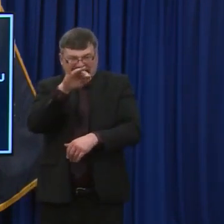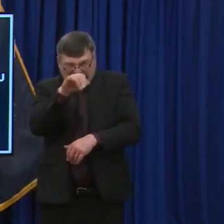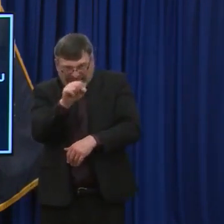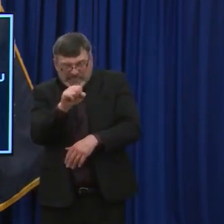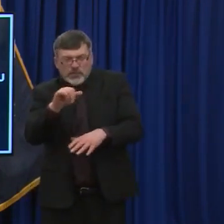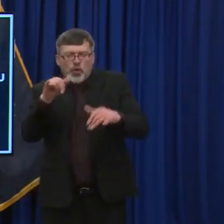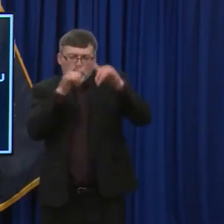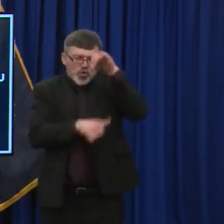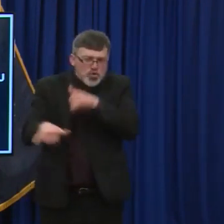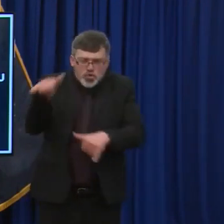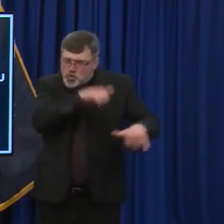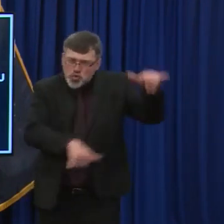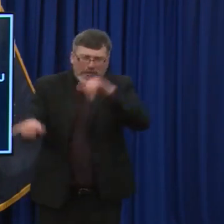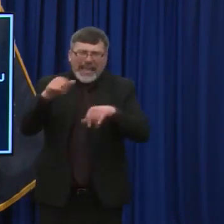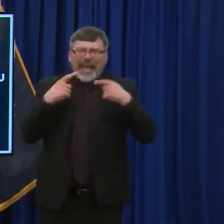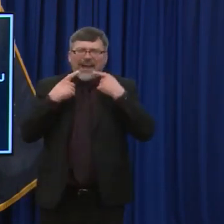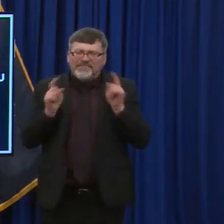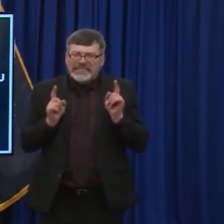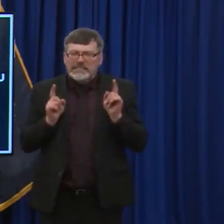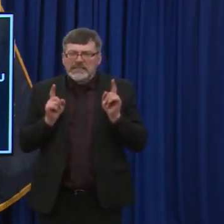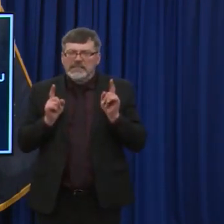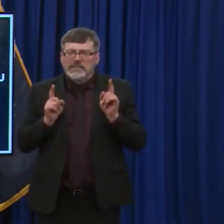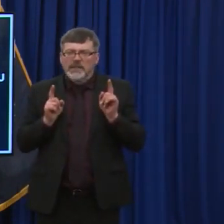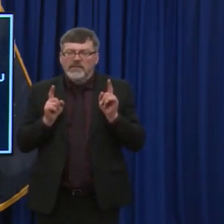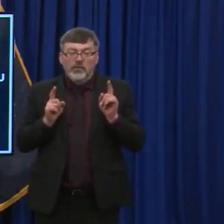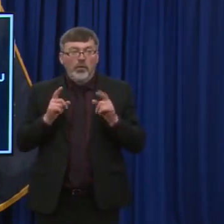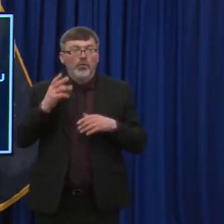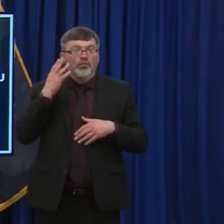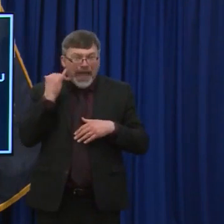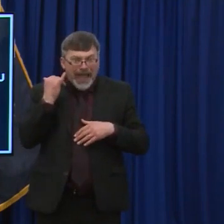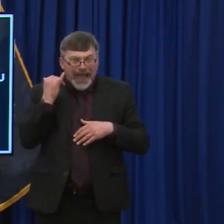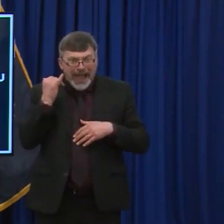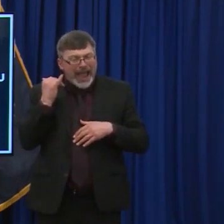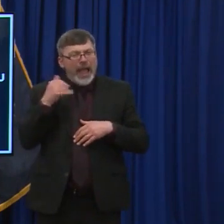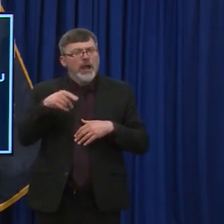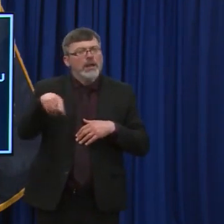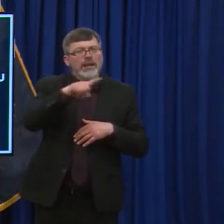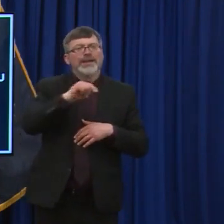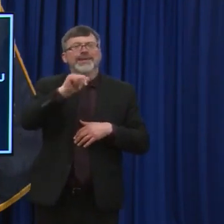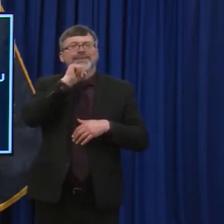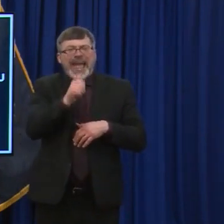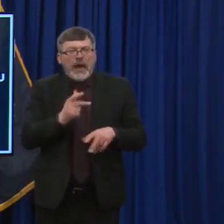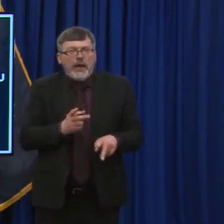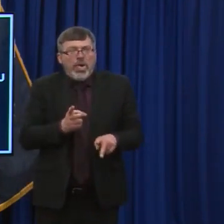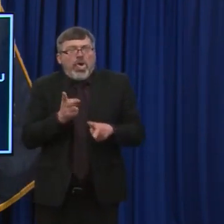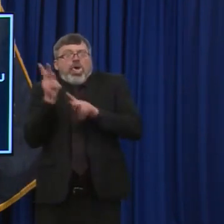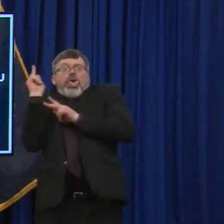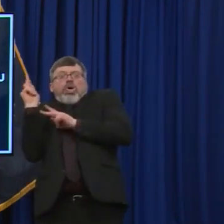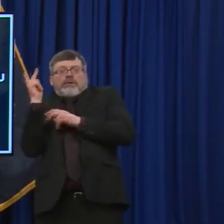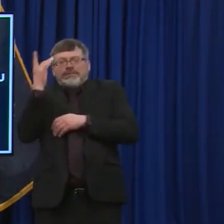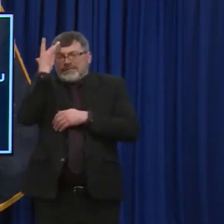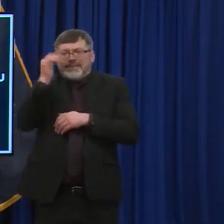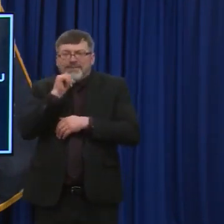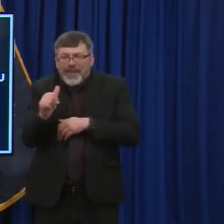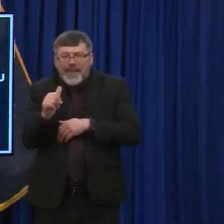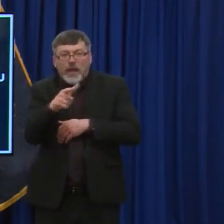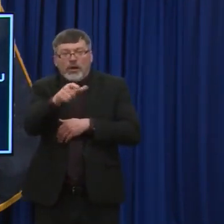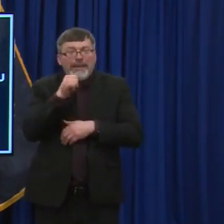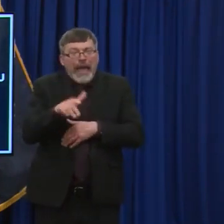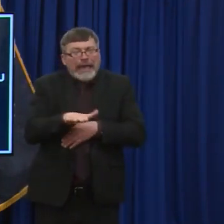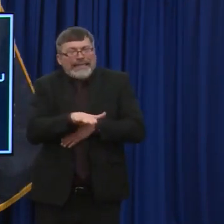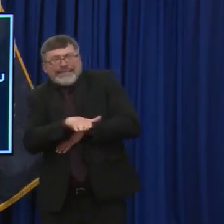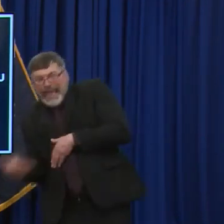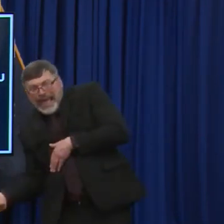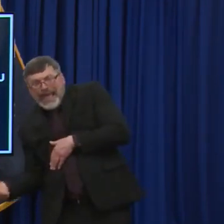preventing severe disease, preventing hospitalizations, preventing deaths. Um, and we encourage people to complete their series of,